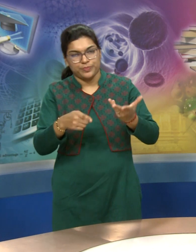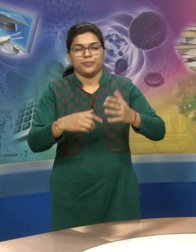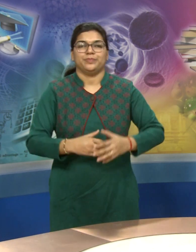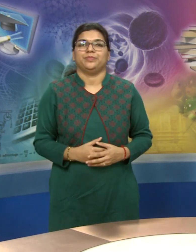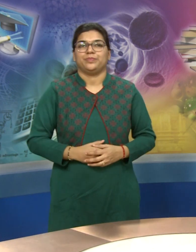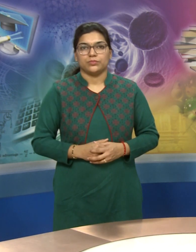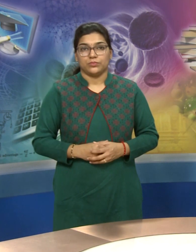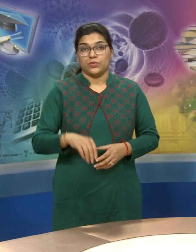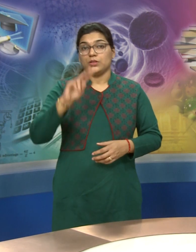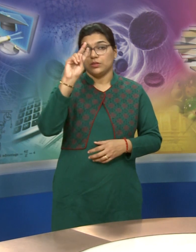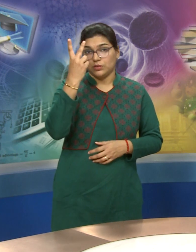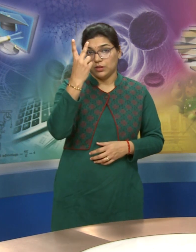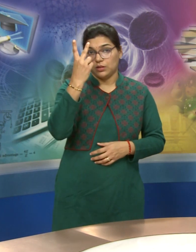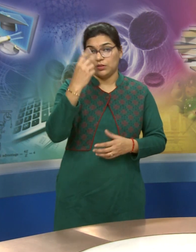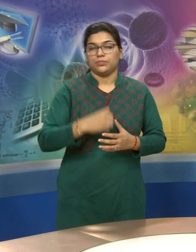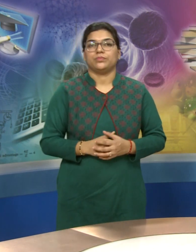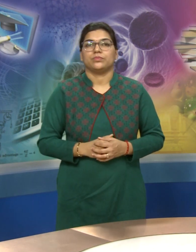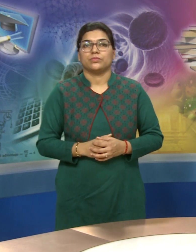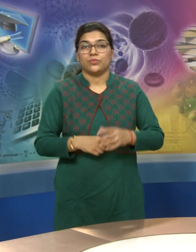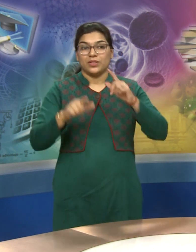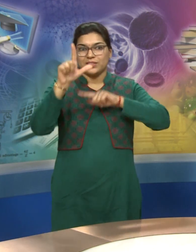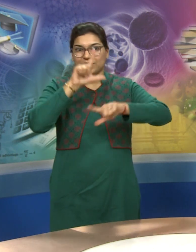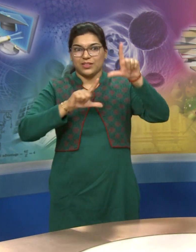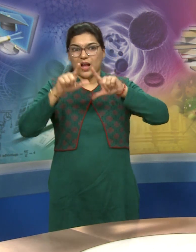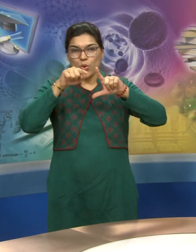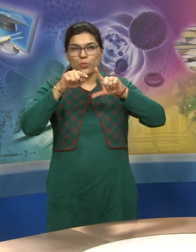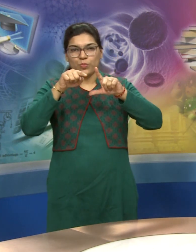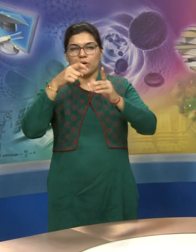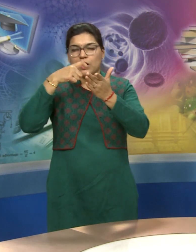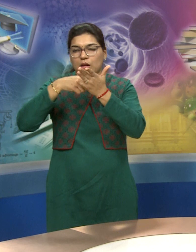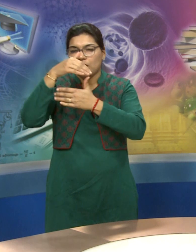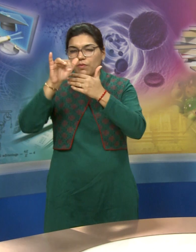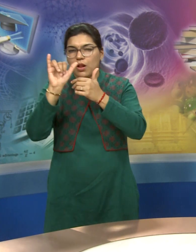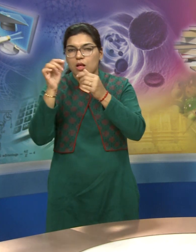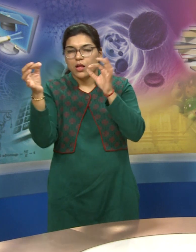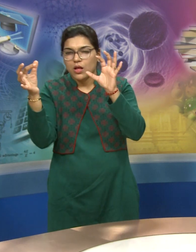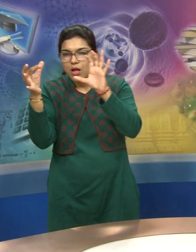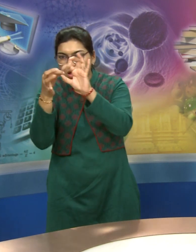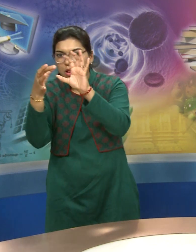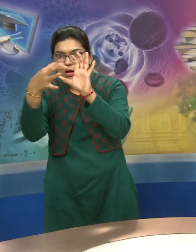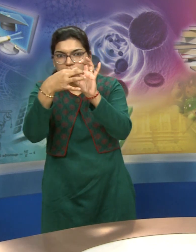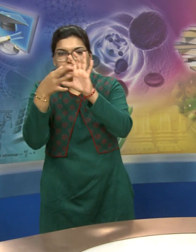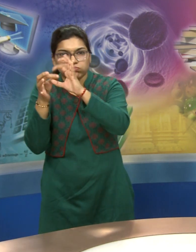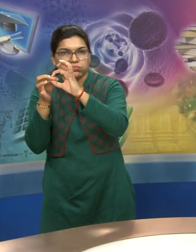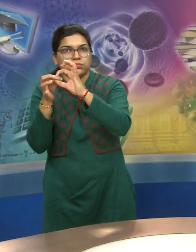communities point 2 language context